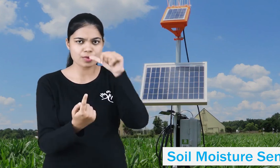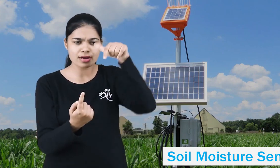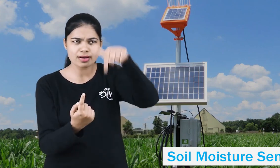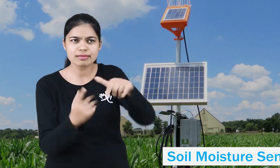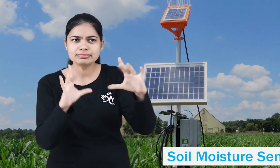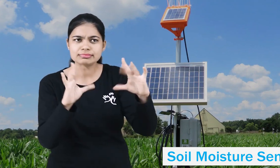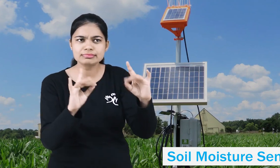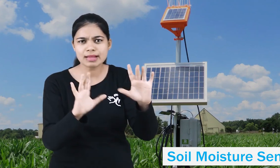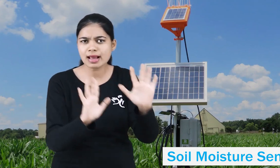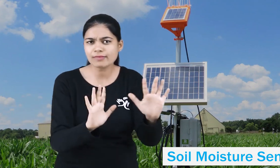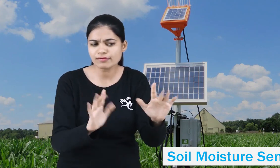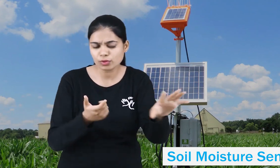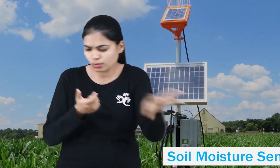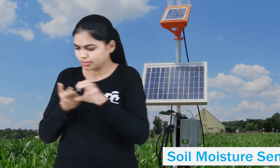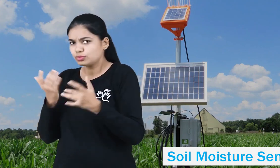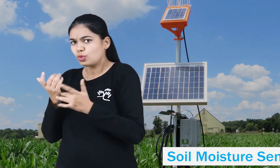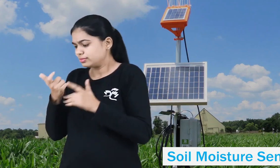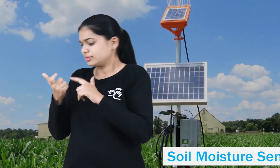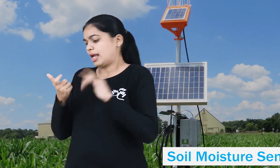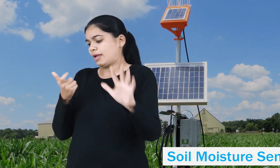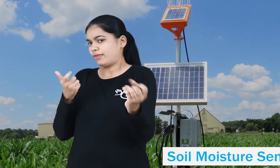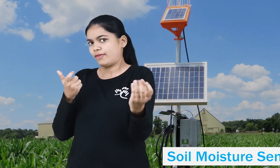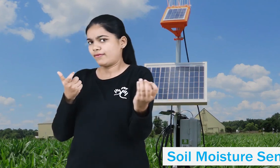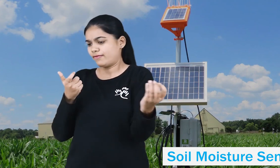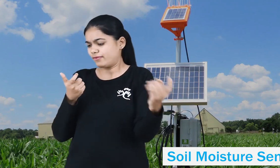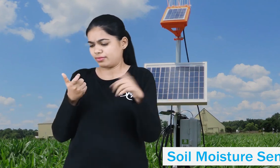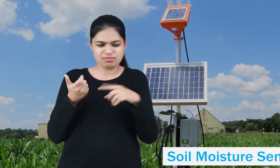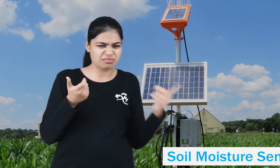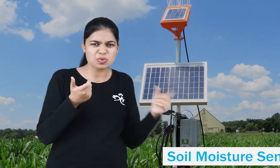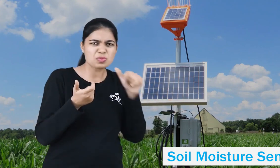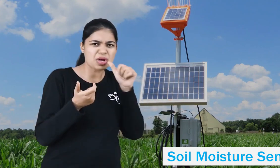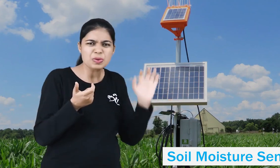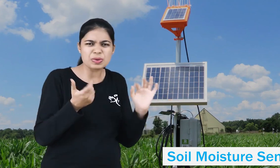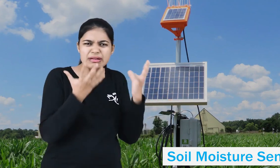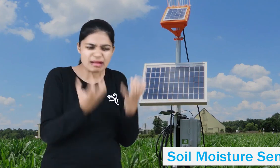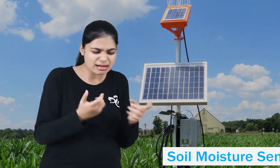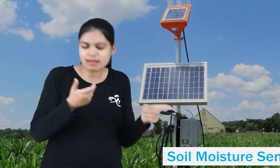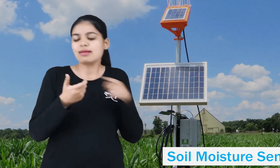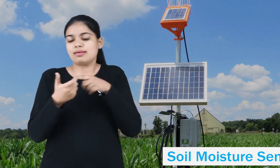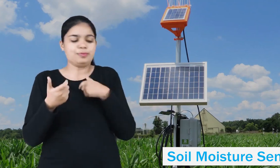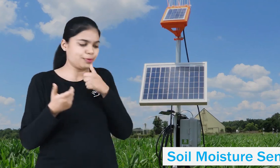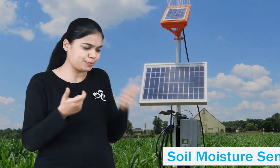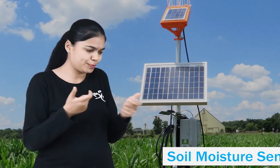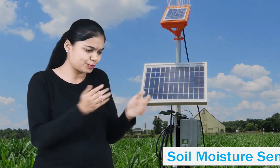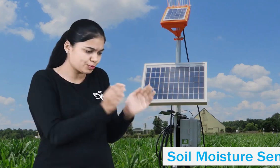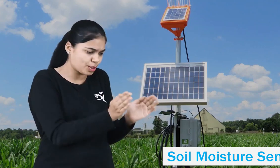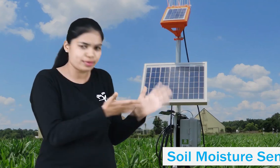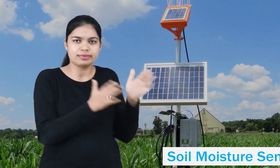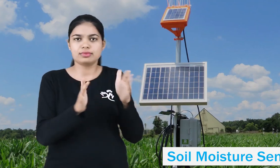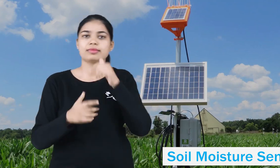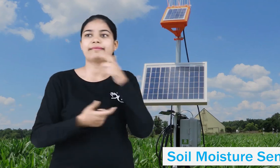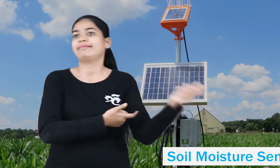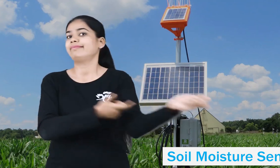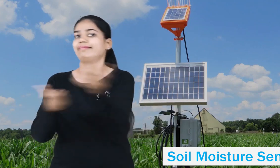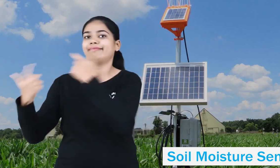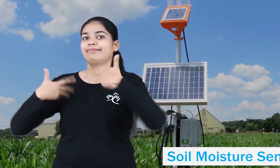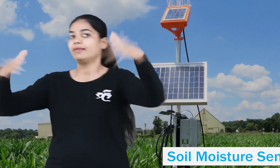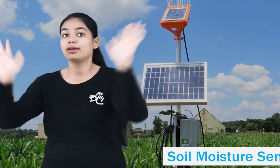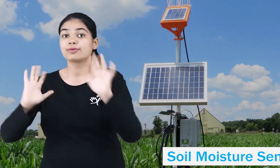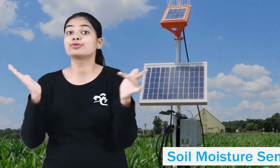Soil moisture sensors help you understand the water content in the soil. So you can, more precisely, schedule a watering, creating a lower